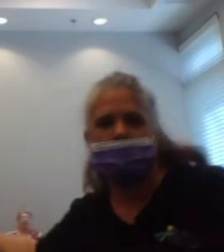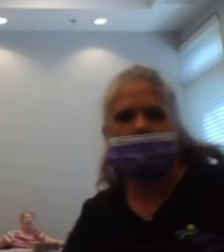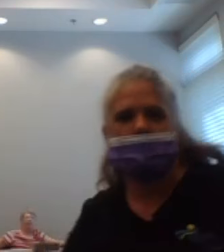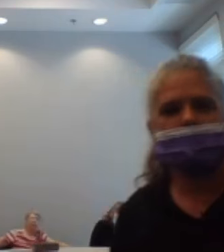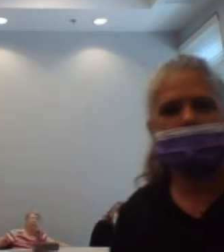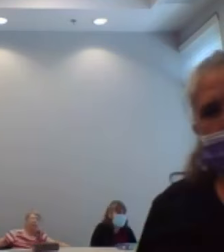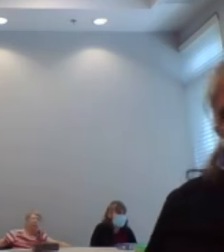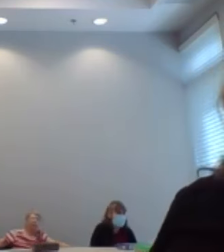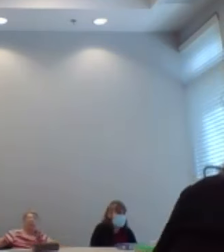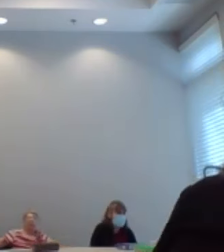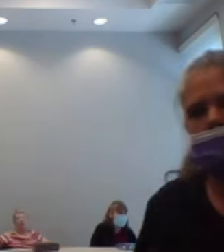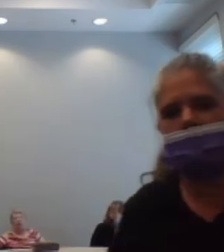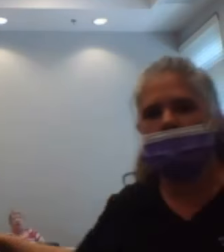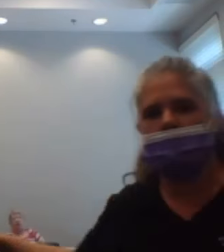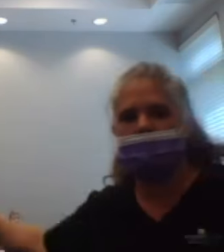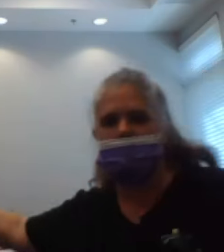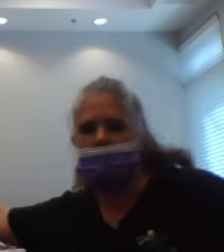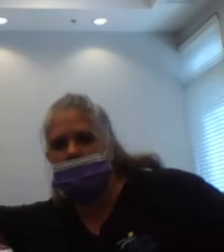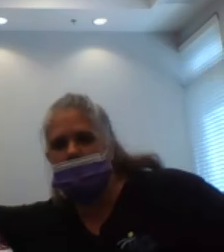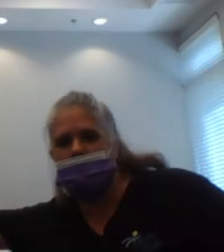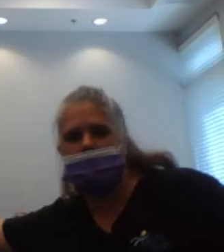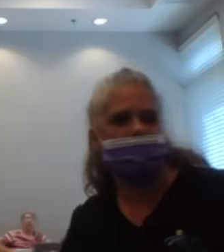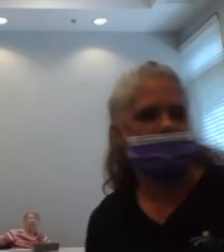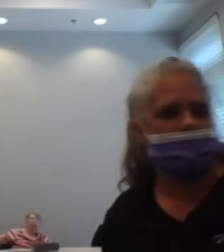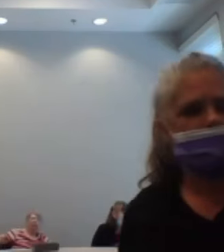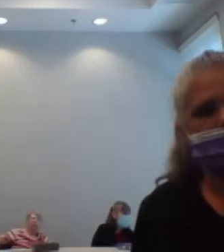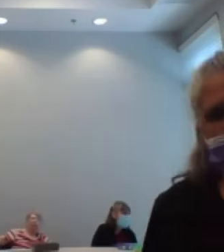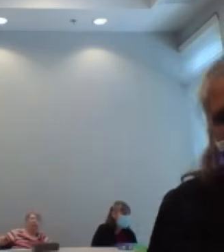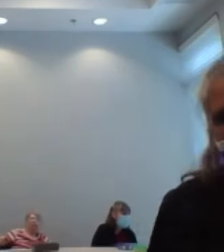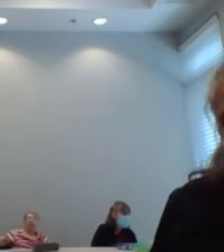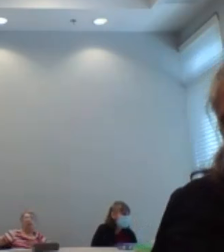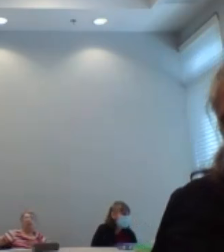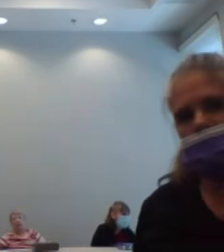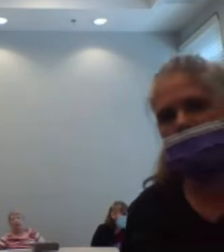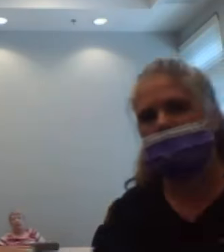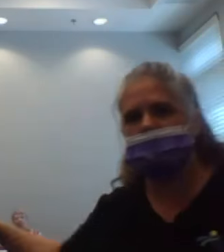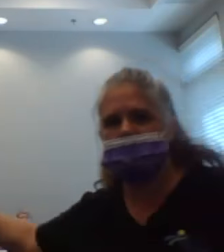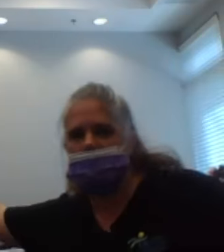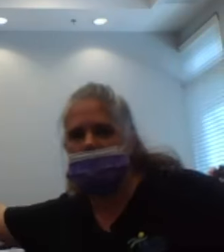4, 5, 6, 7,